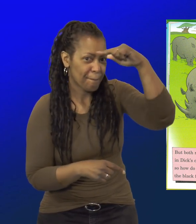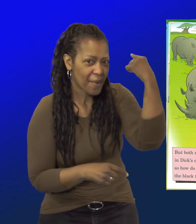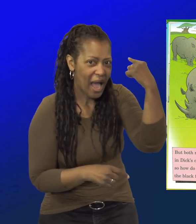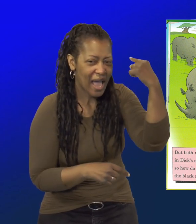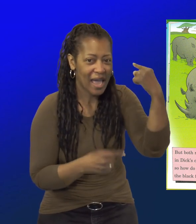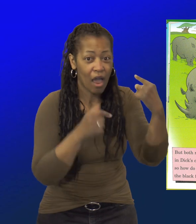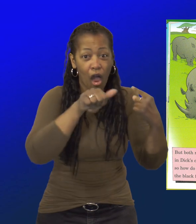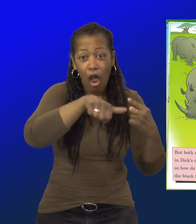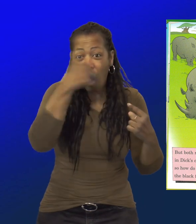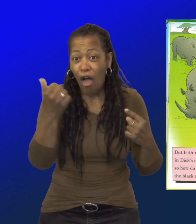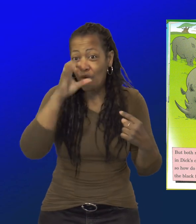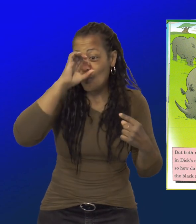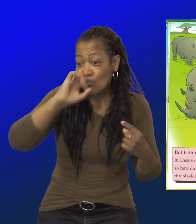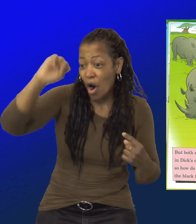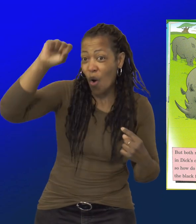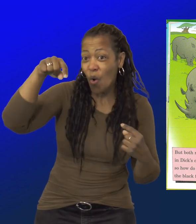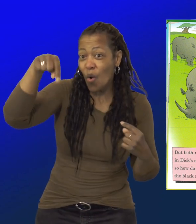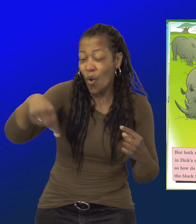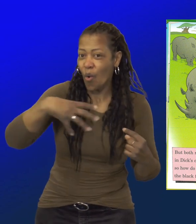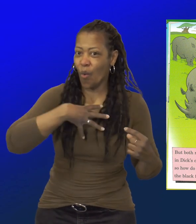The other is called white.